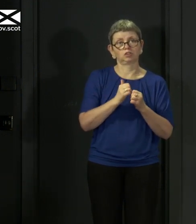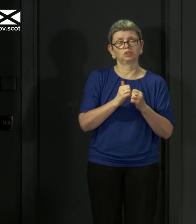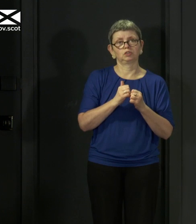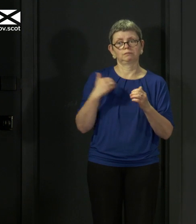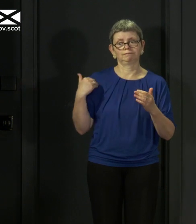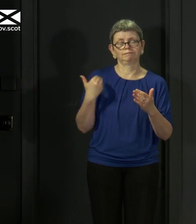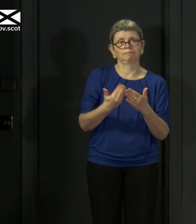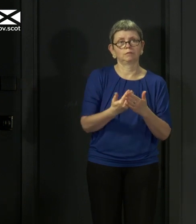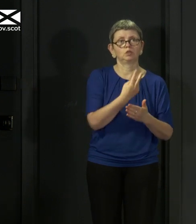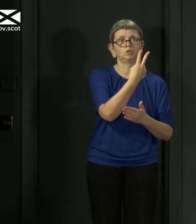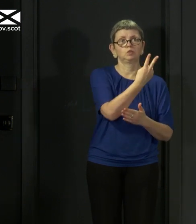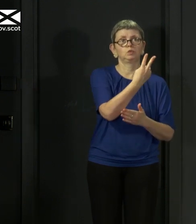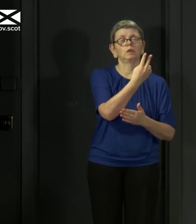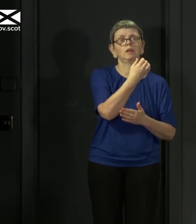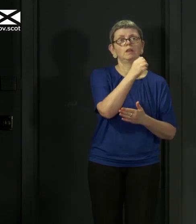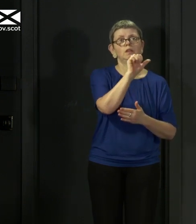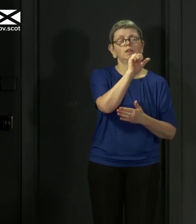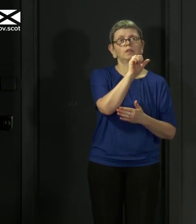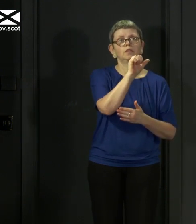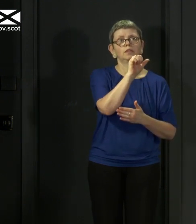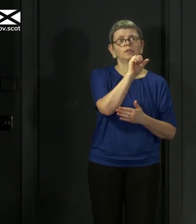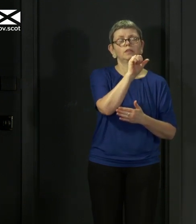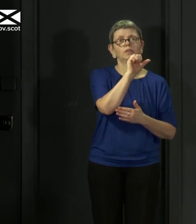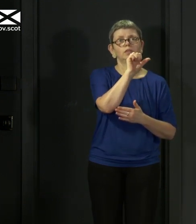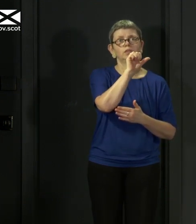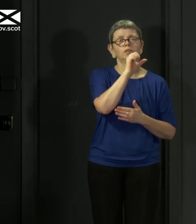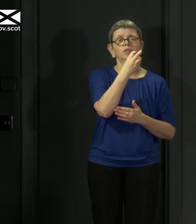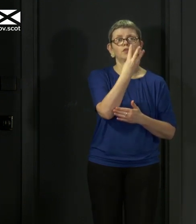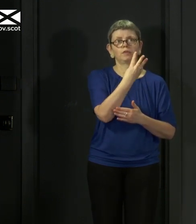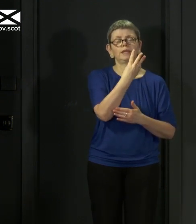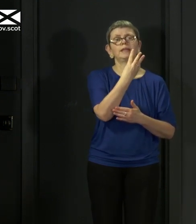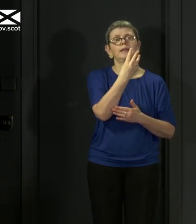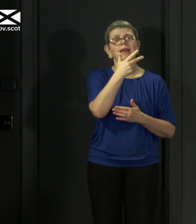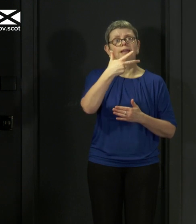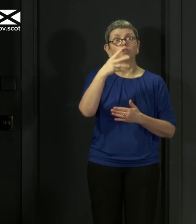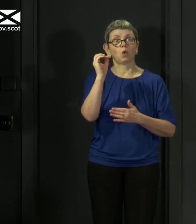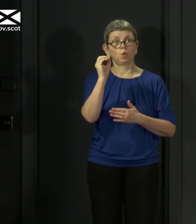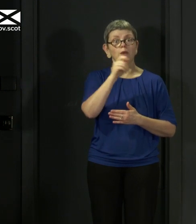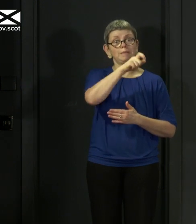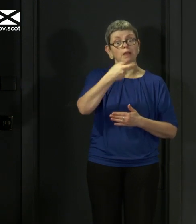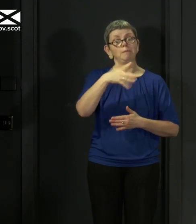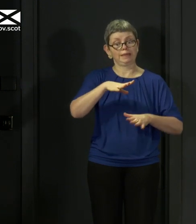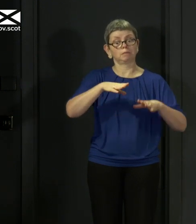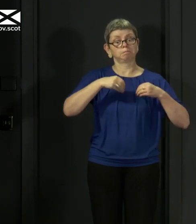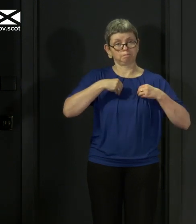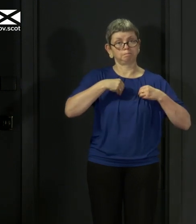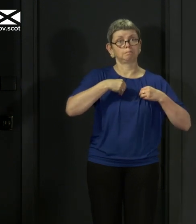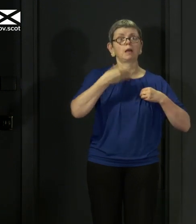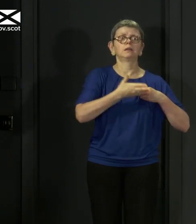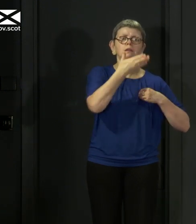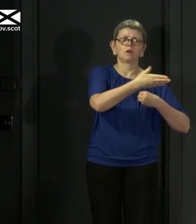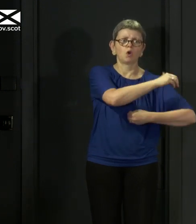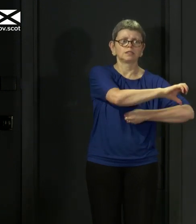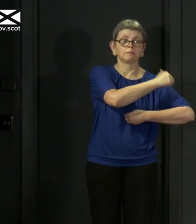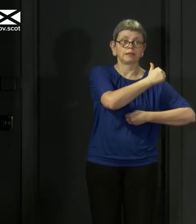of 2,380 patients who had tested positive for the virus have now been able to leave hospital, and I